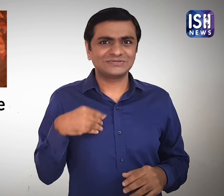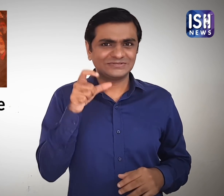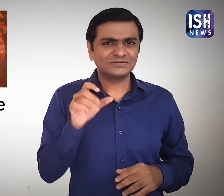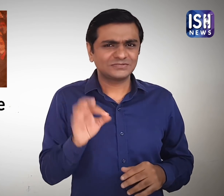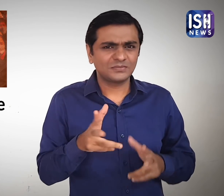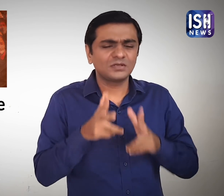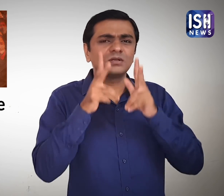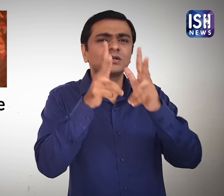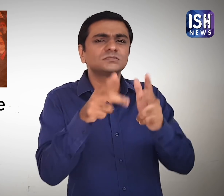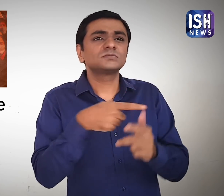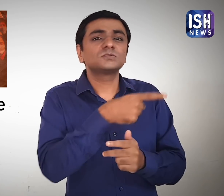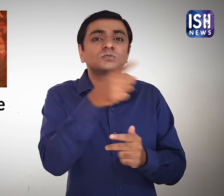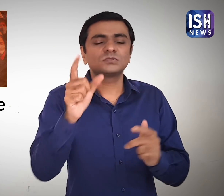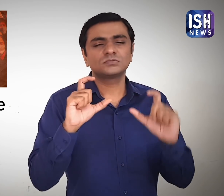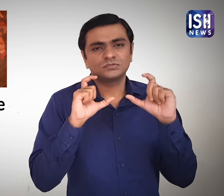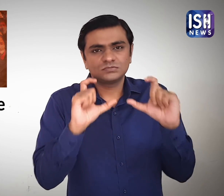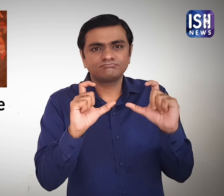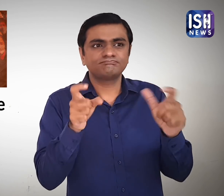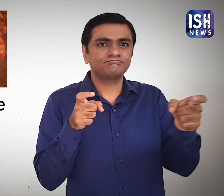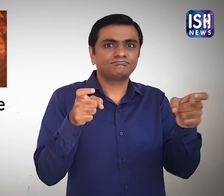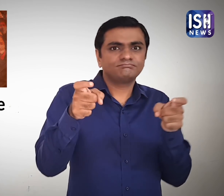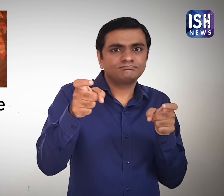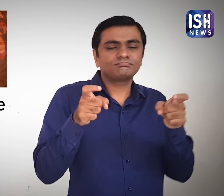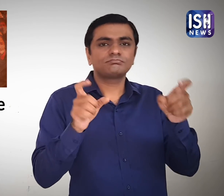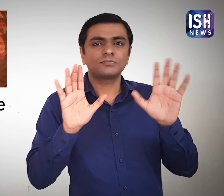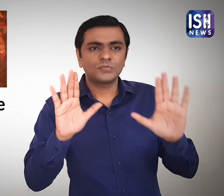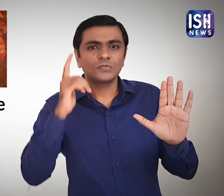Chinese doctors have asked people to be careful and not panic.